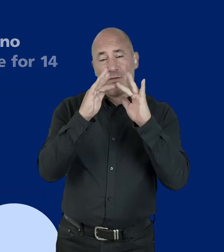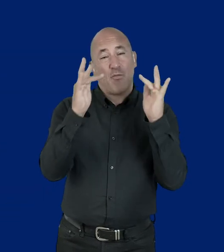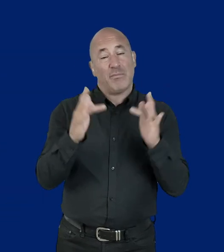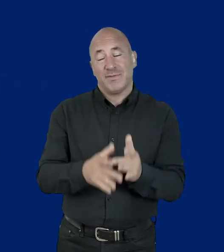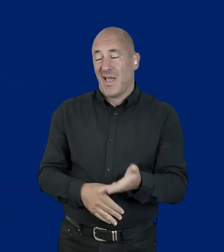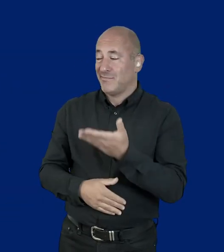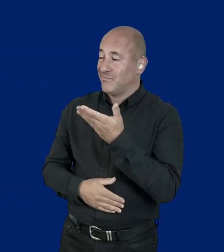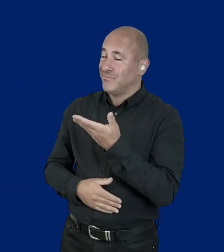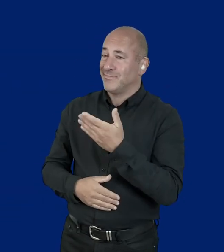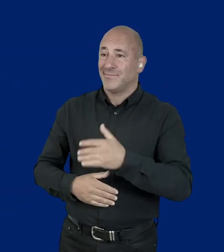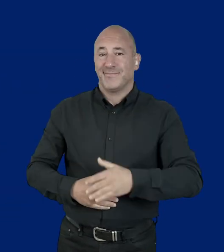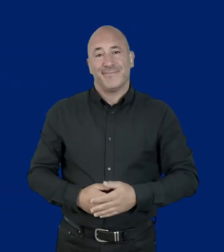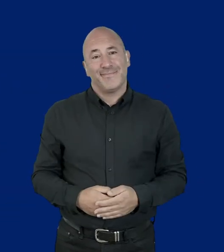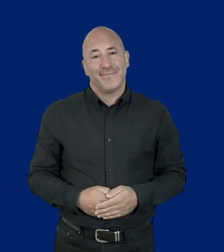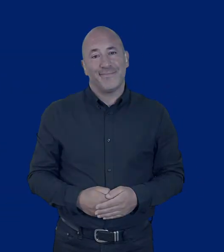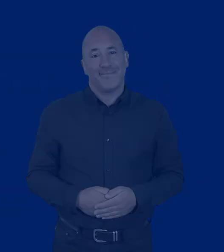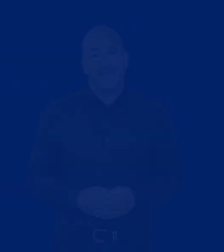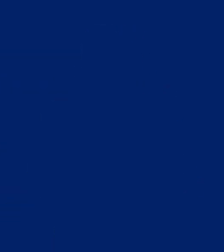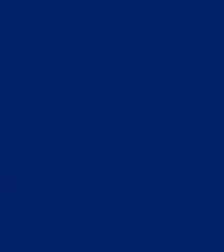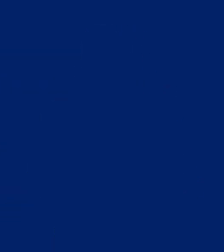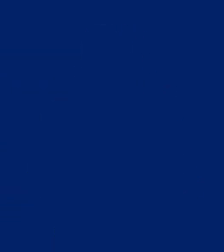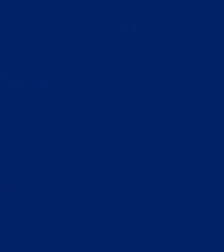For more information, go to gov.uk